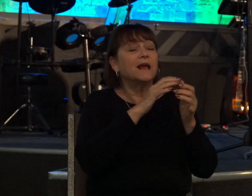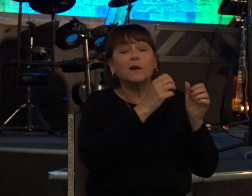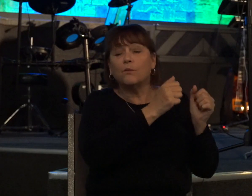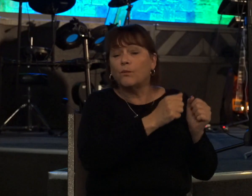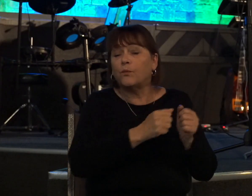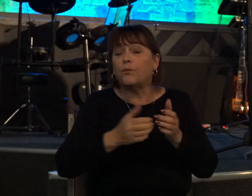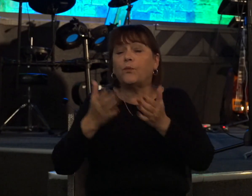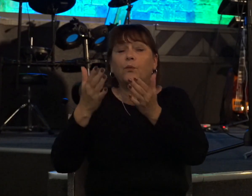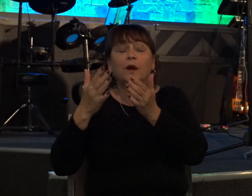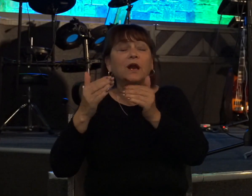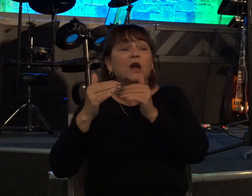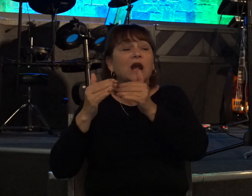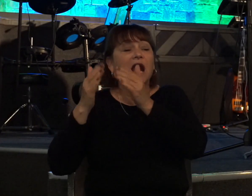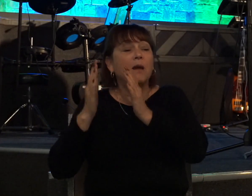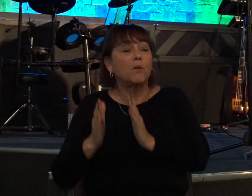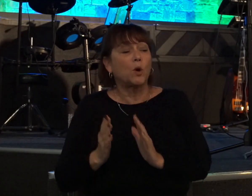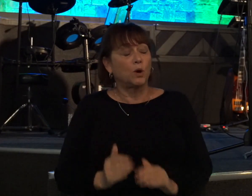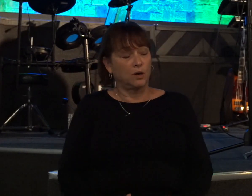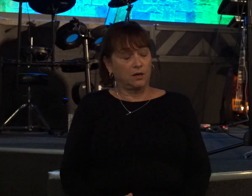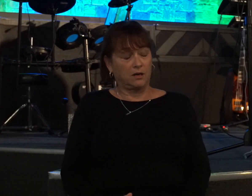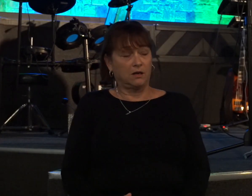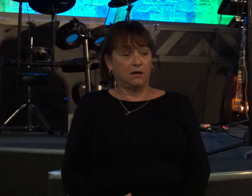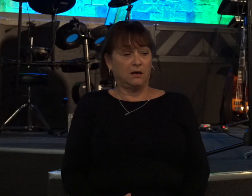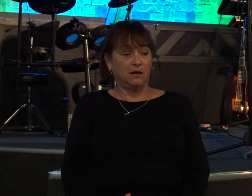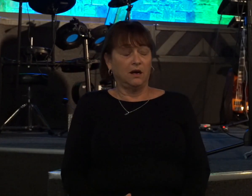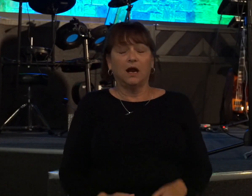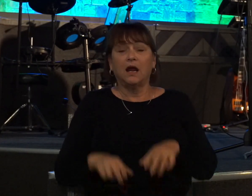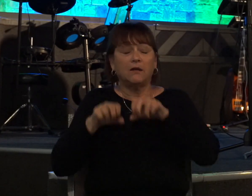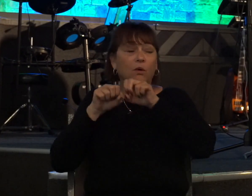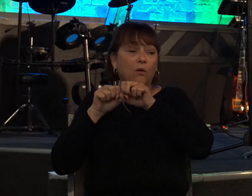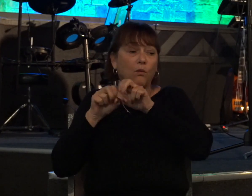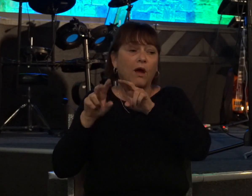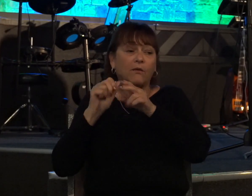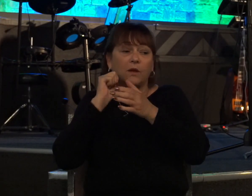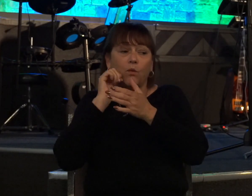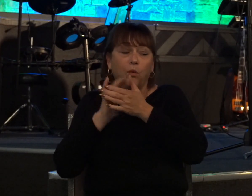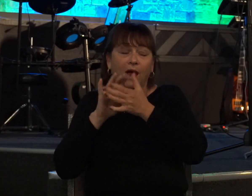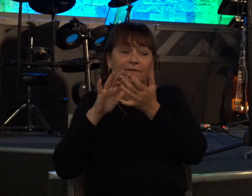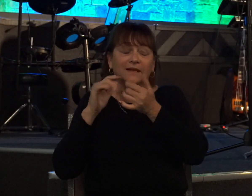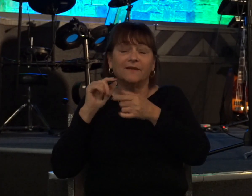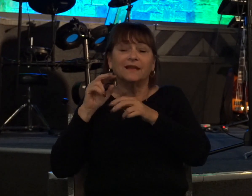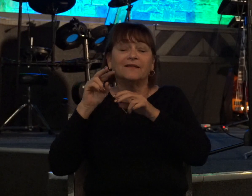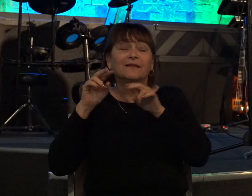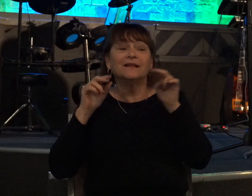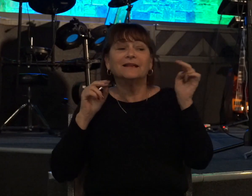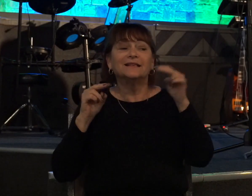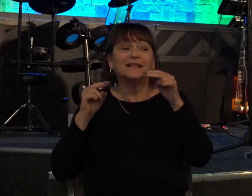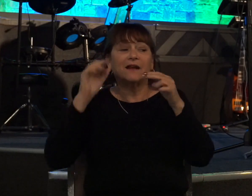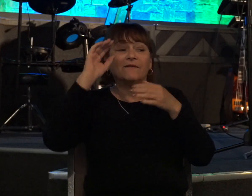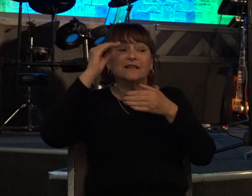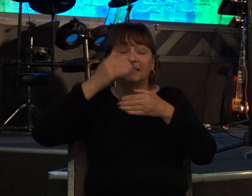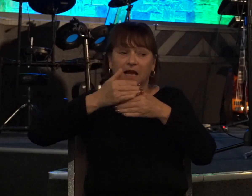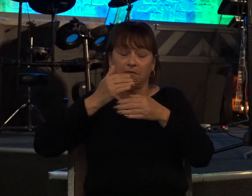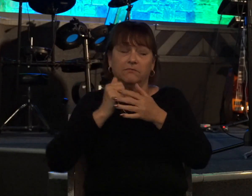to your neighbor and he shall lie with your wives in the sight of this son for you did it secretly